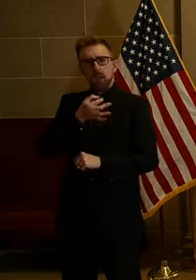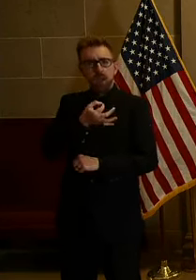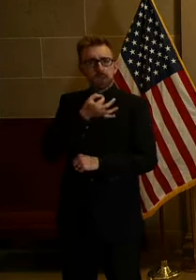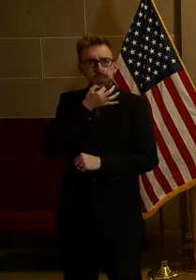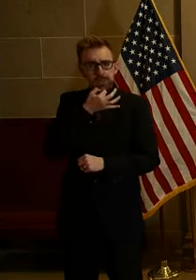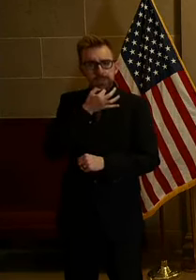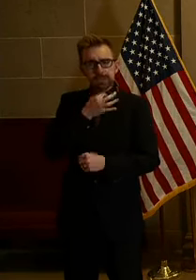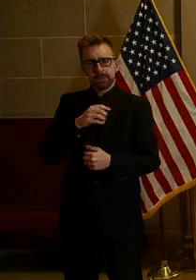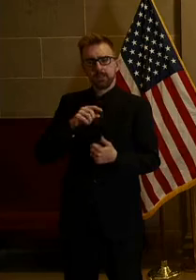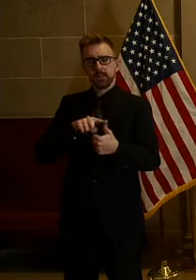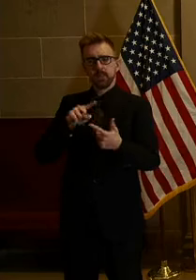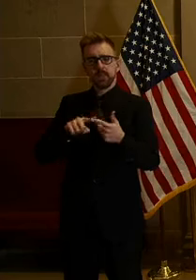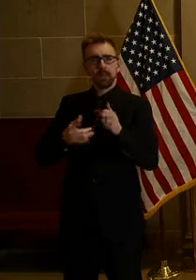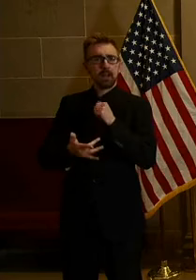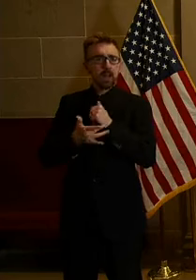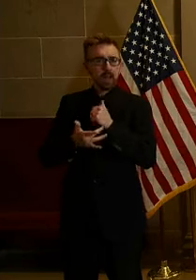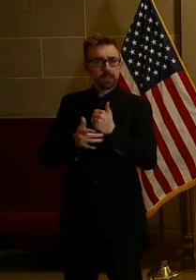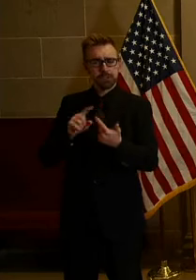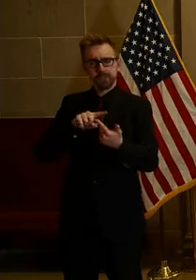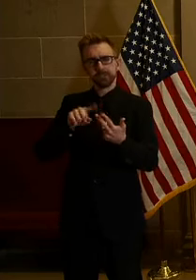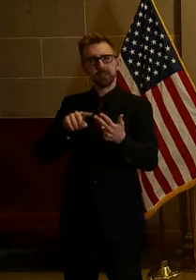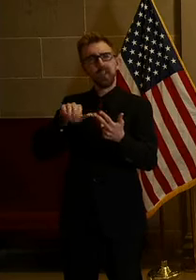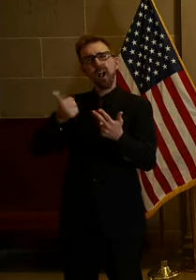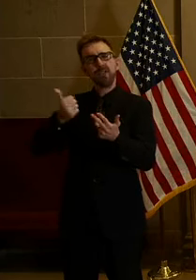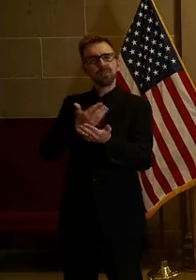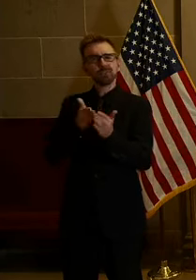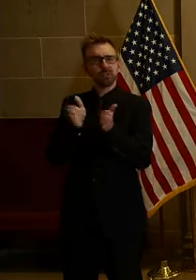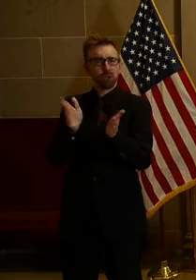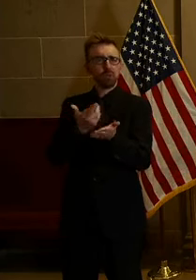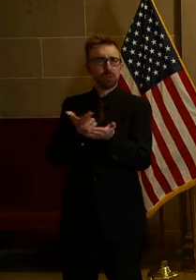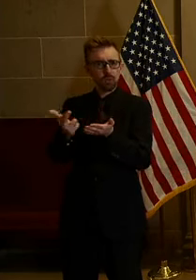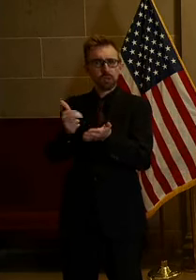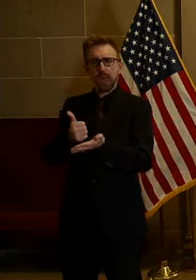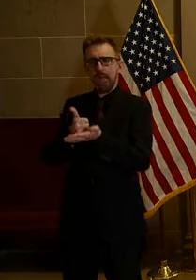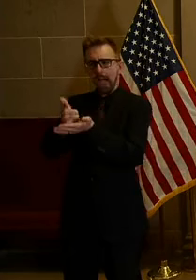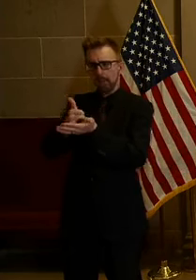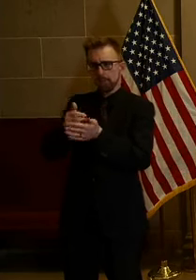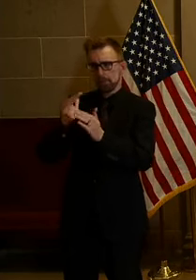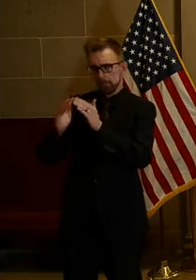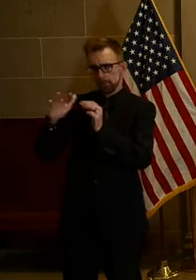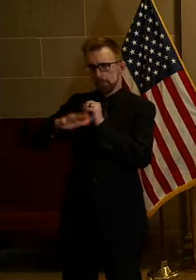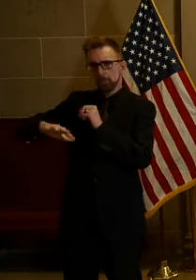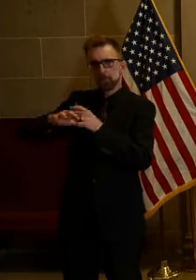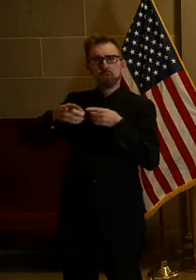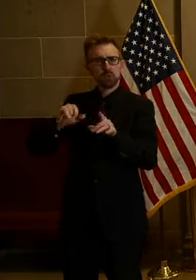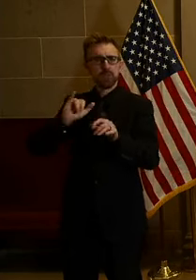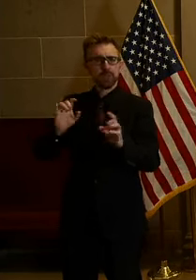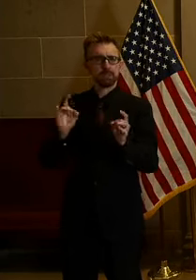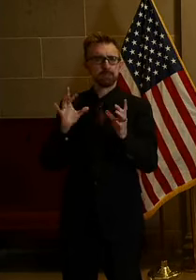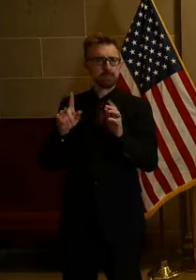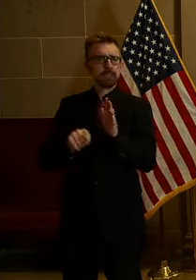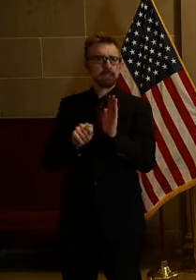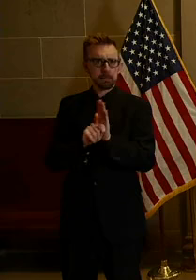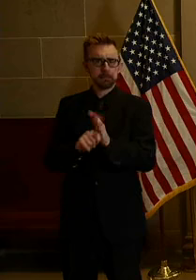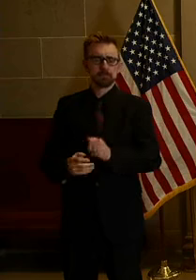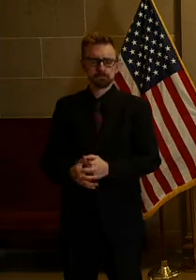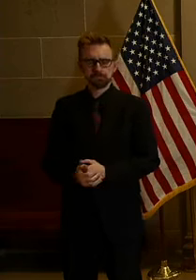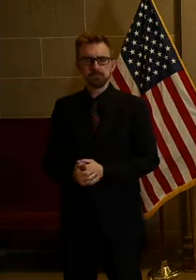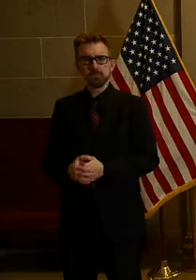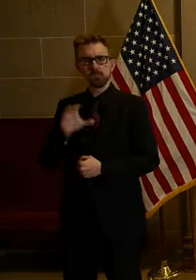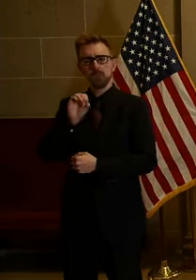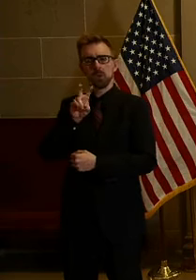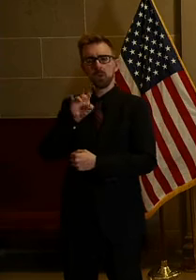technology and other resources to help during this time of crisis. COVID-19